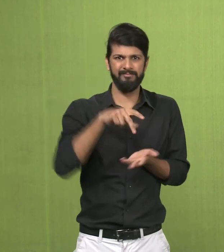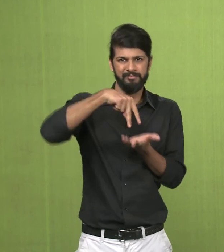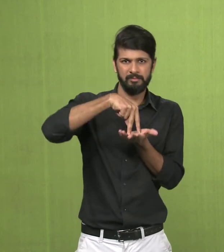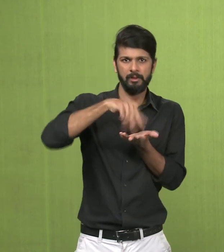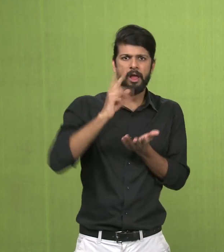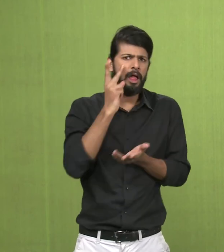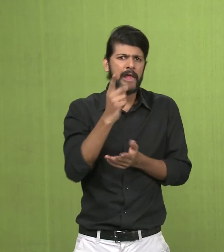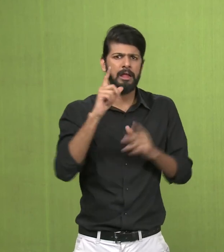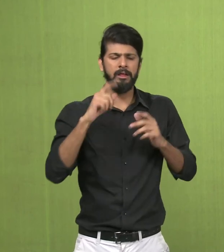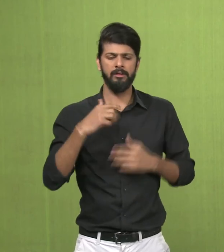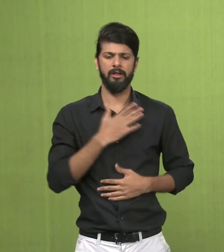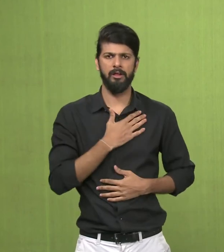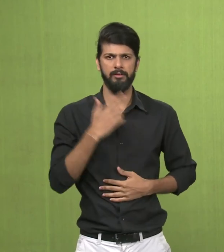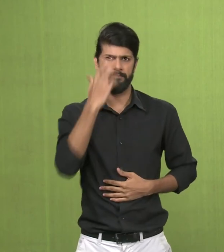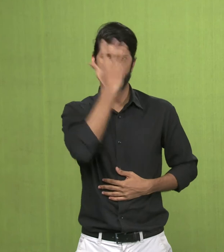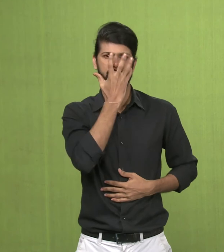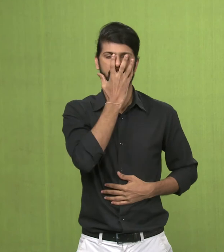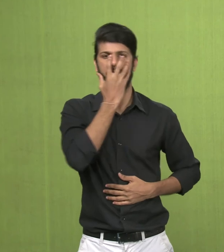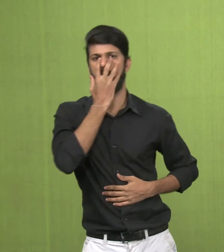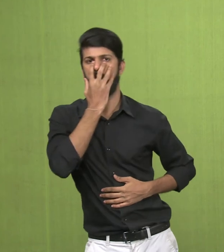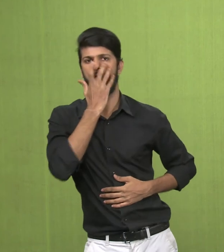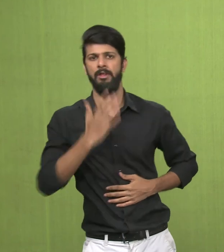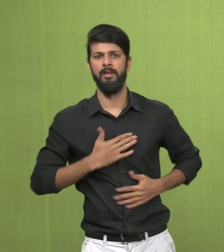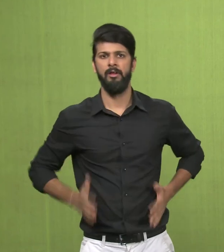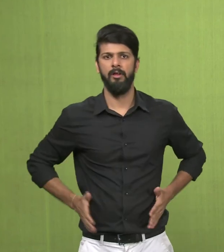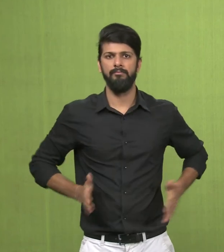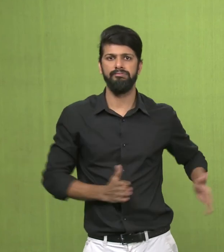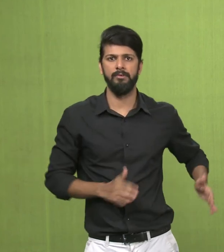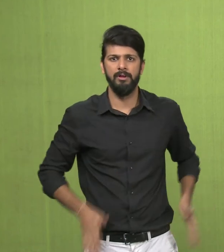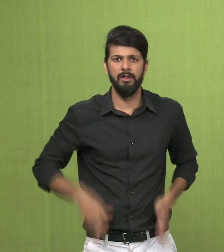This Yakshi is standing in a tri-bhanga posture.